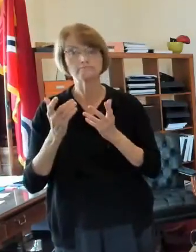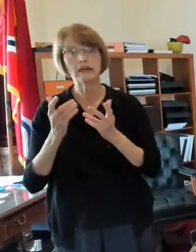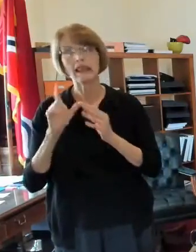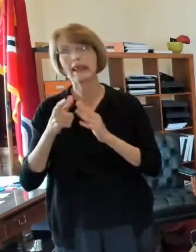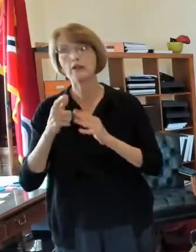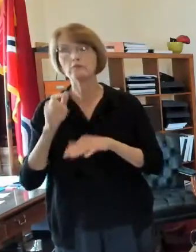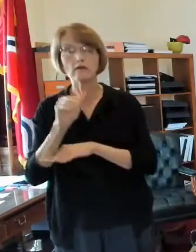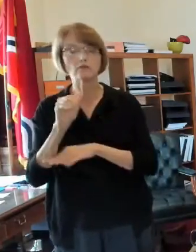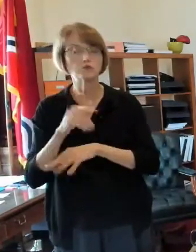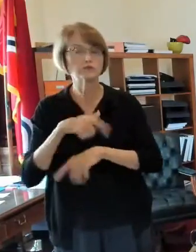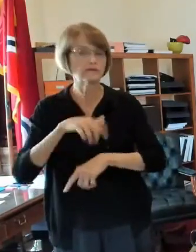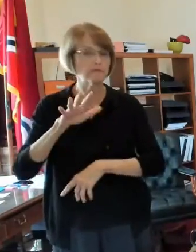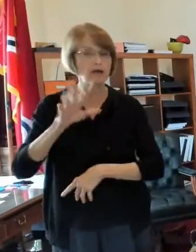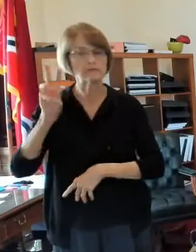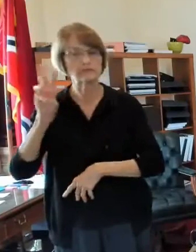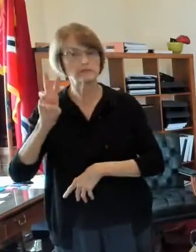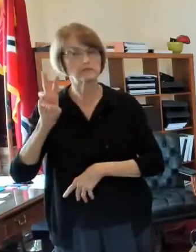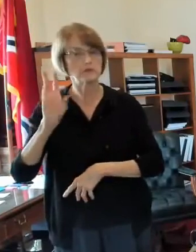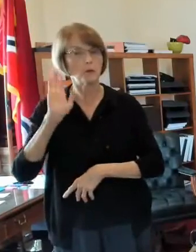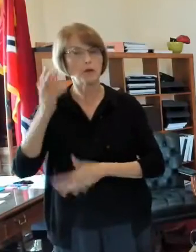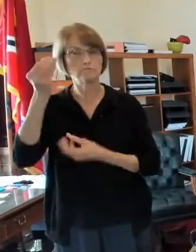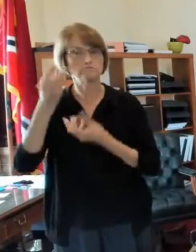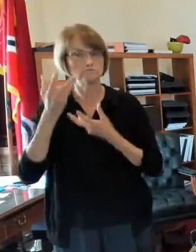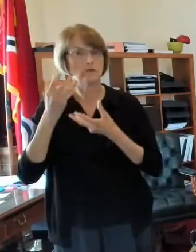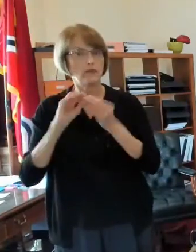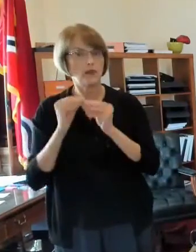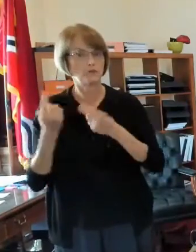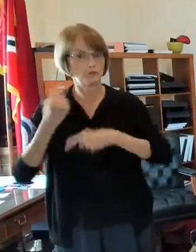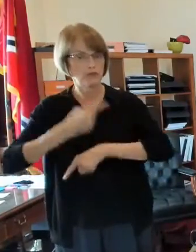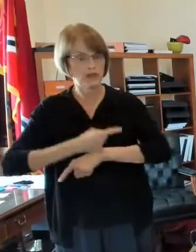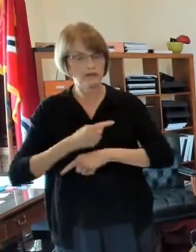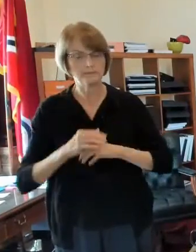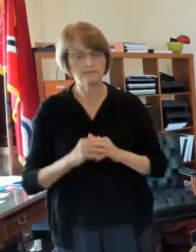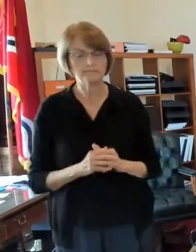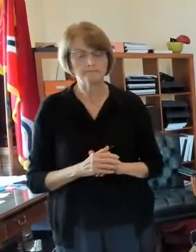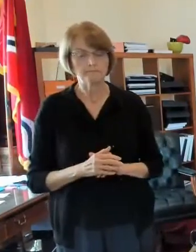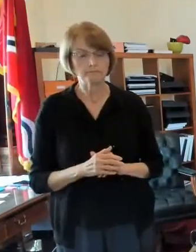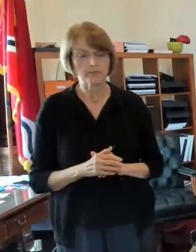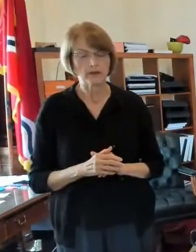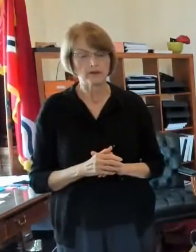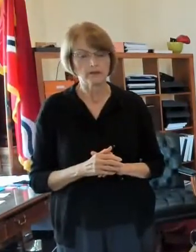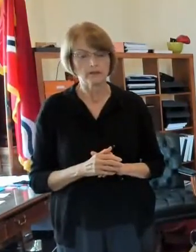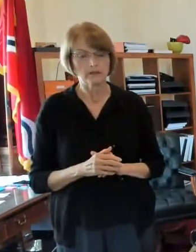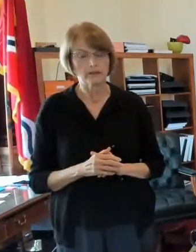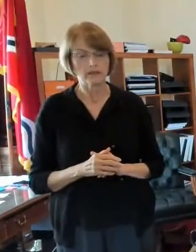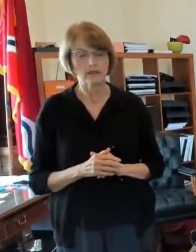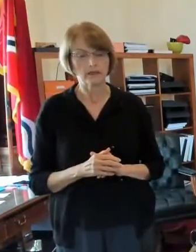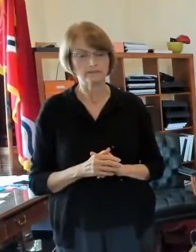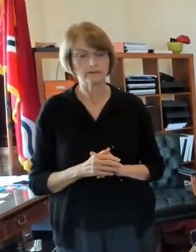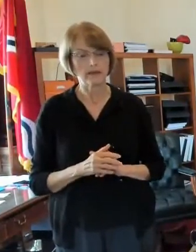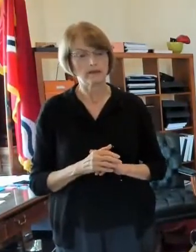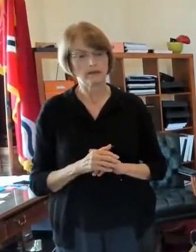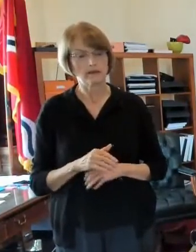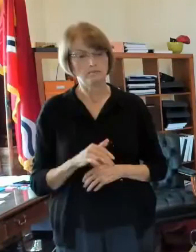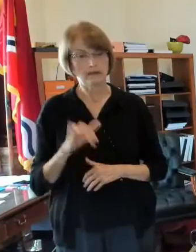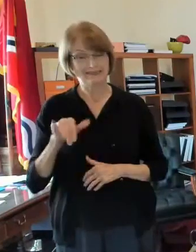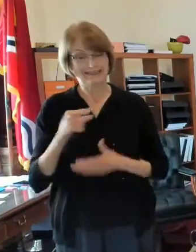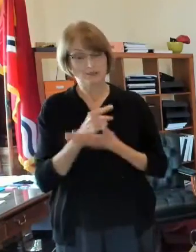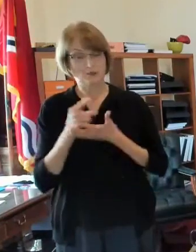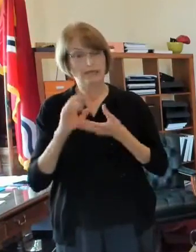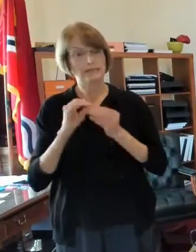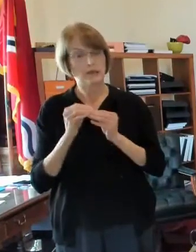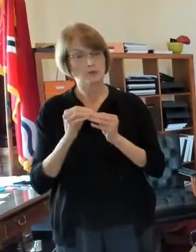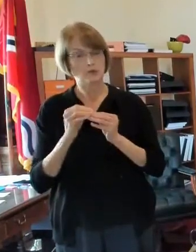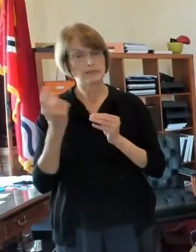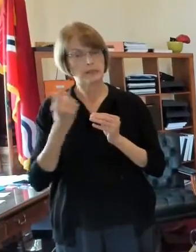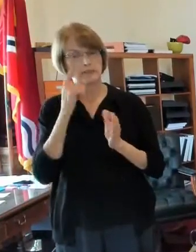o'clock in that in that time range there's something noteworthy about this week's numbers